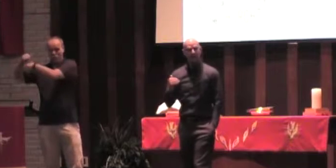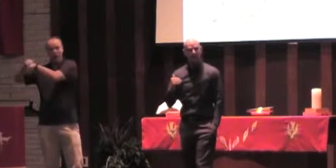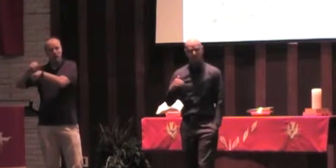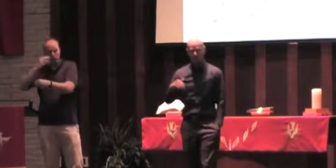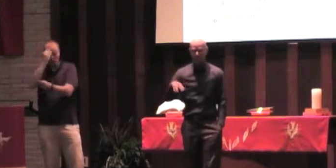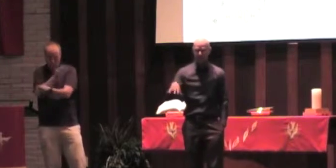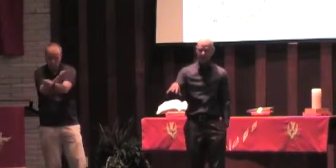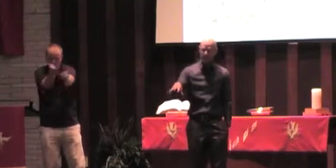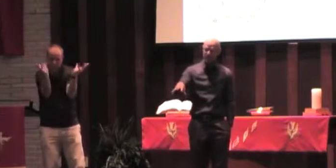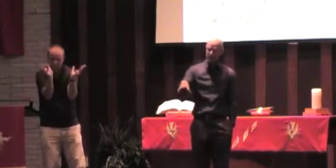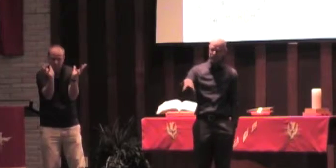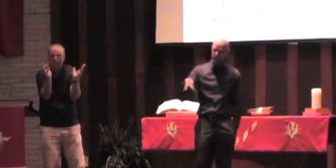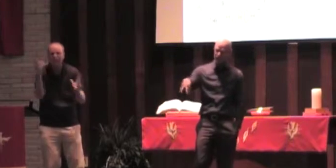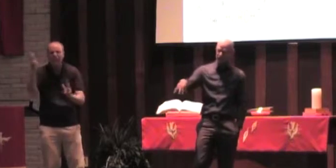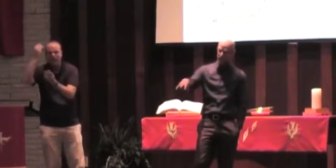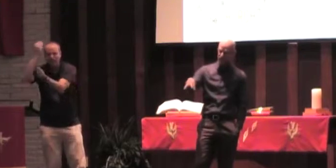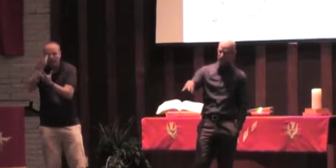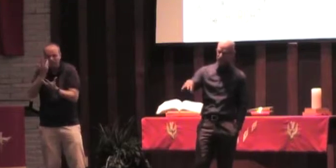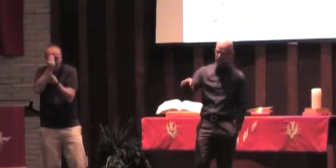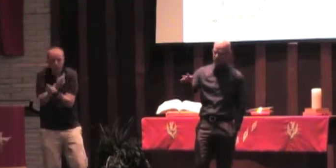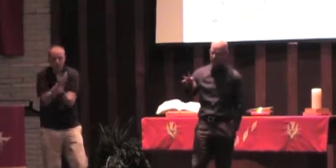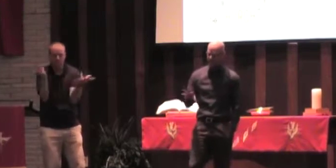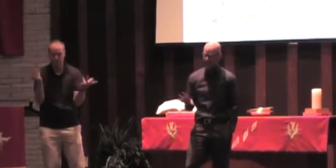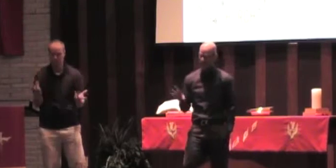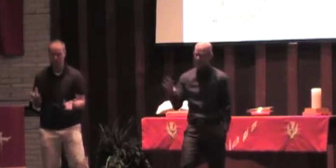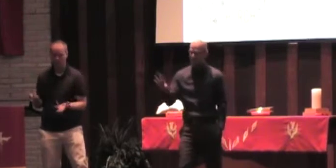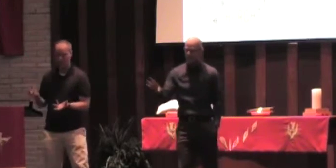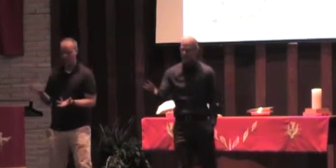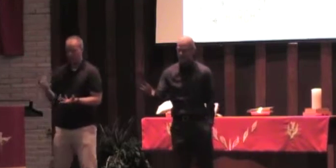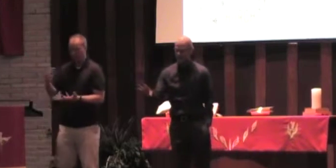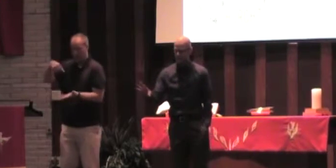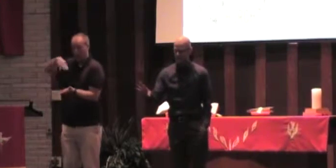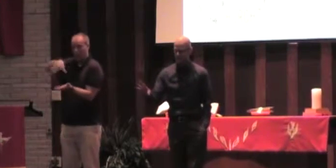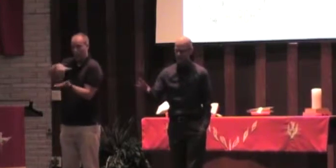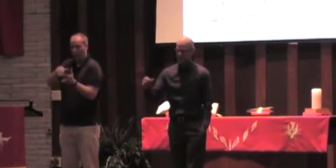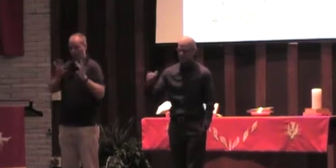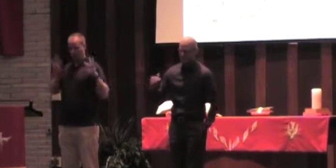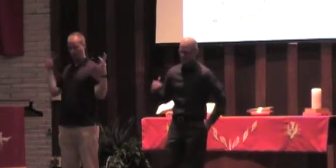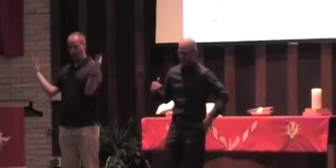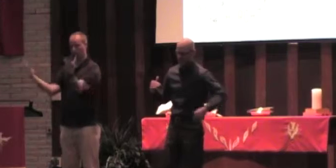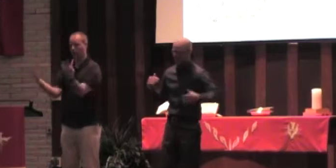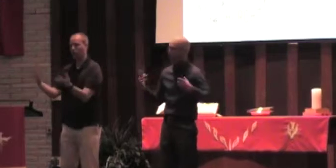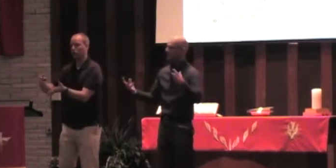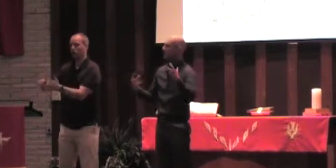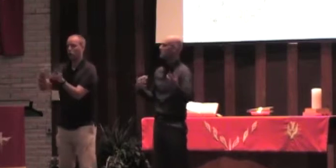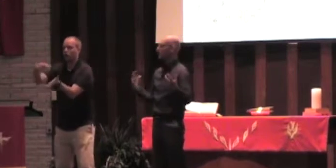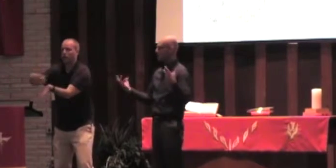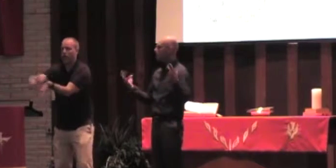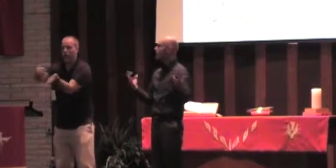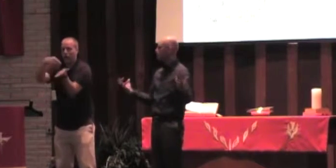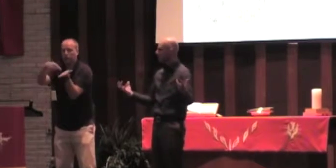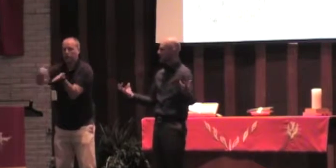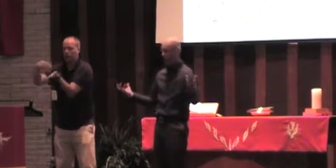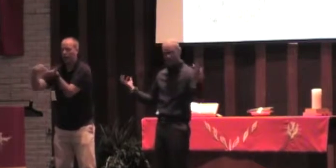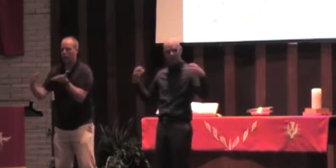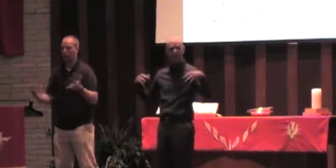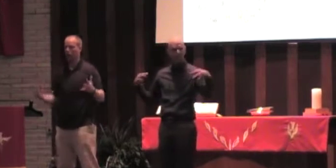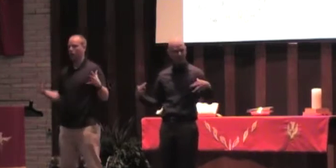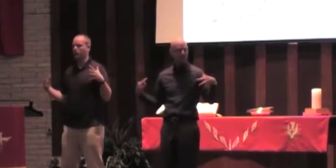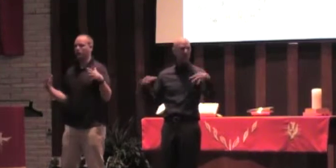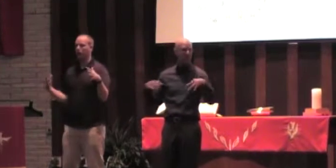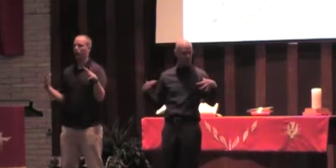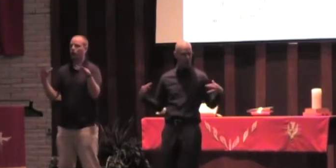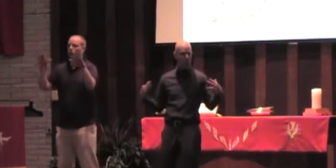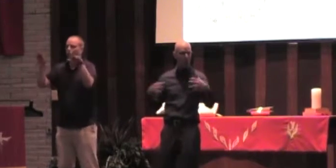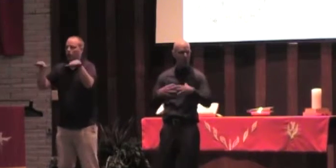And she went into the center of the altar and she began to do a dance. She began to fall into a weird trance as